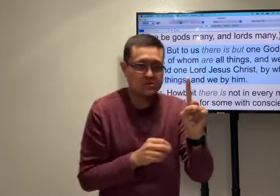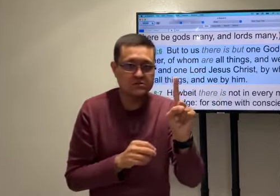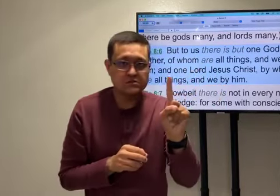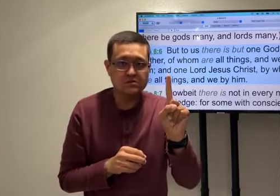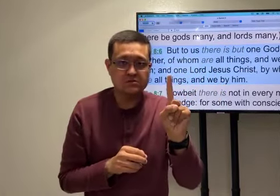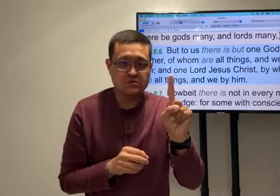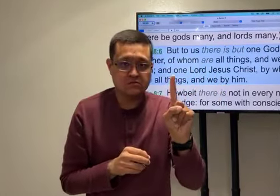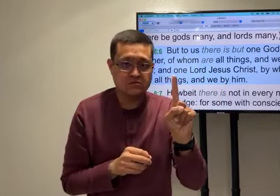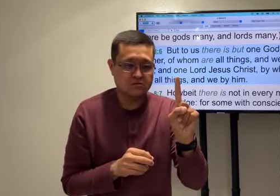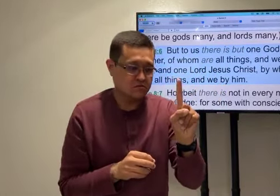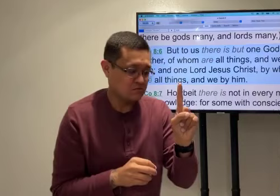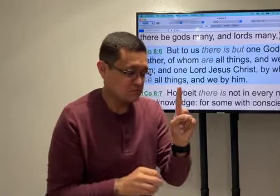And we by Him.